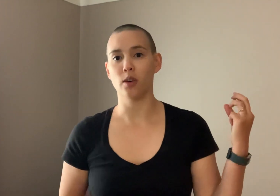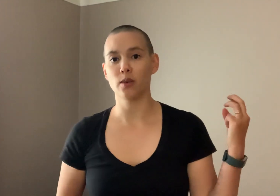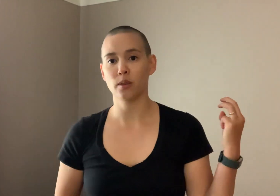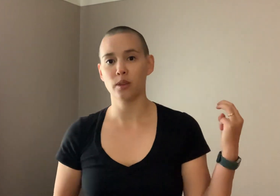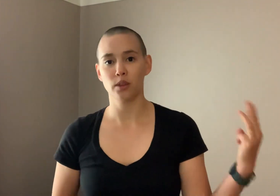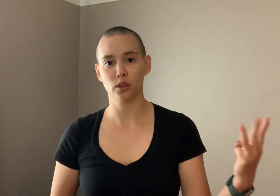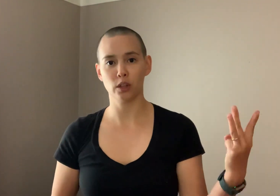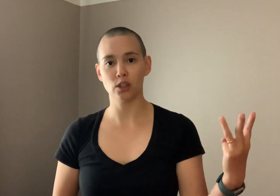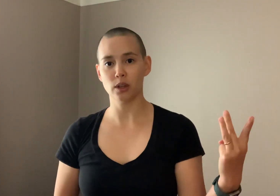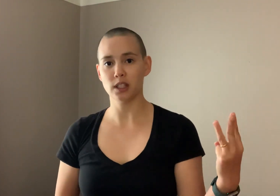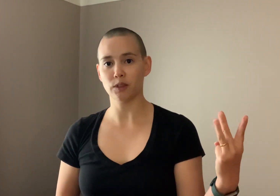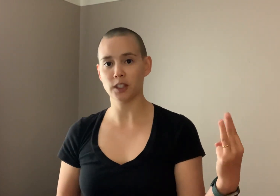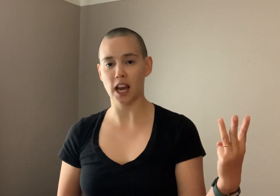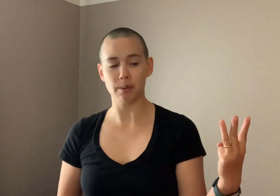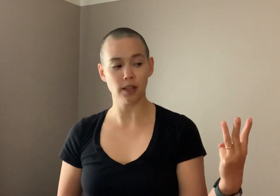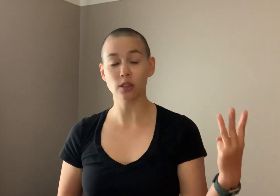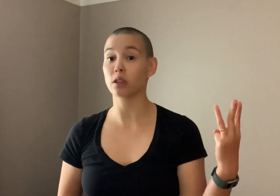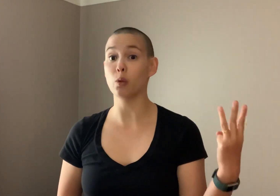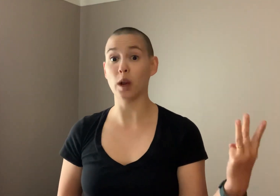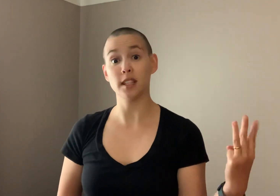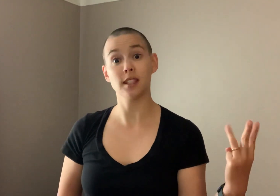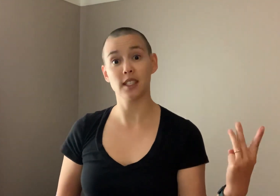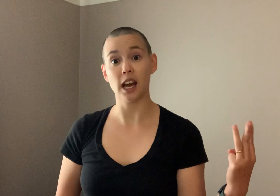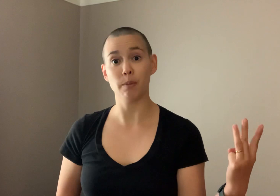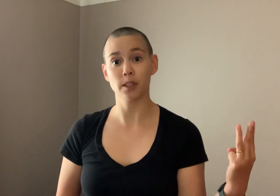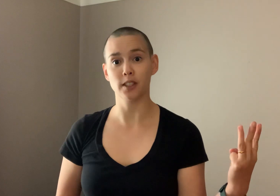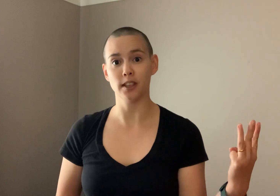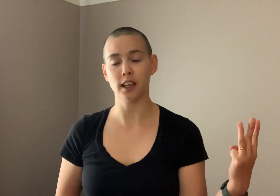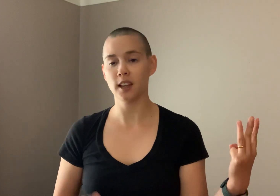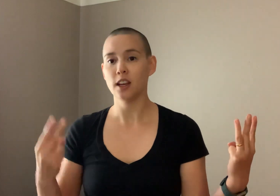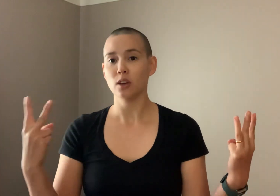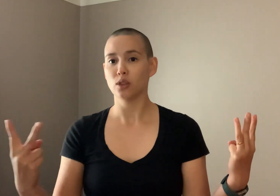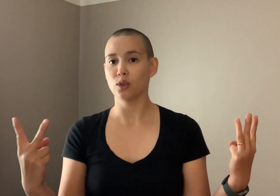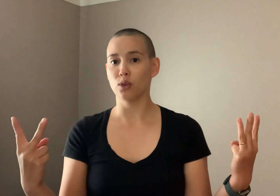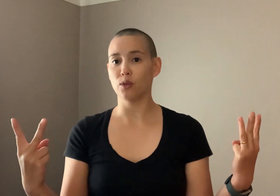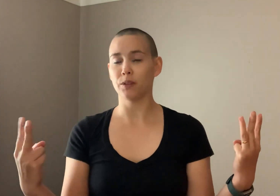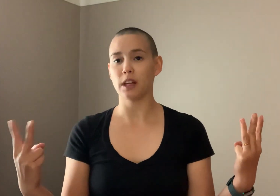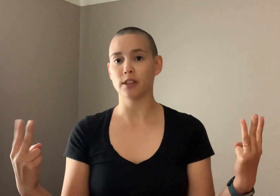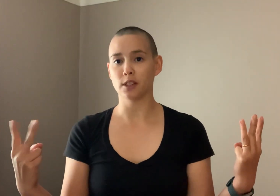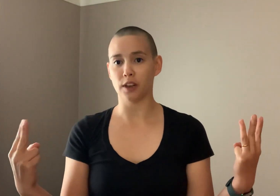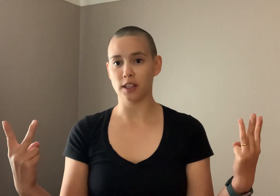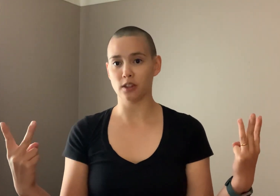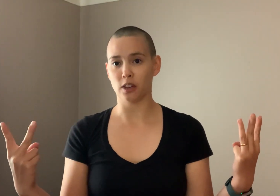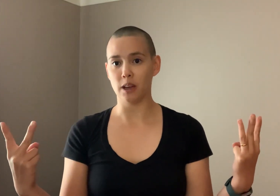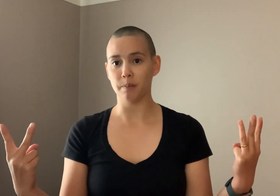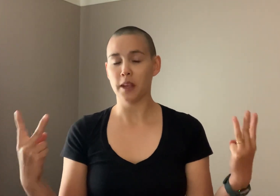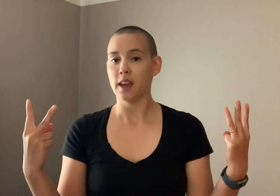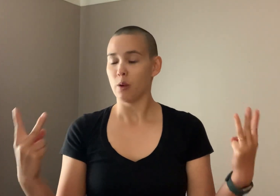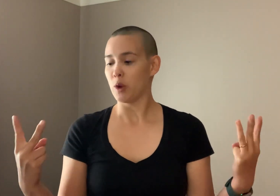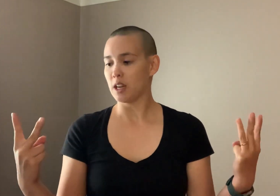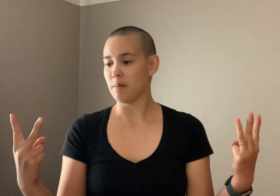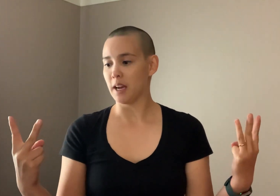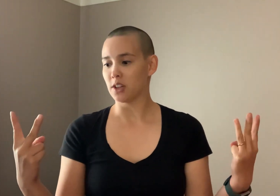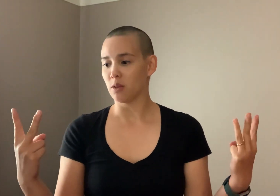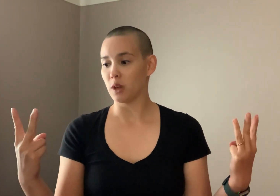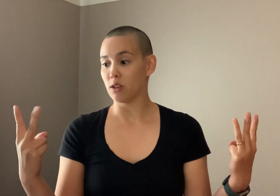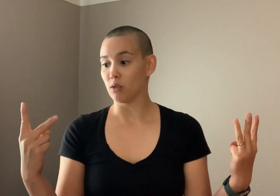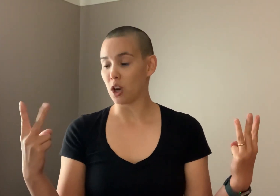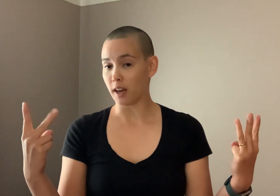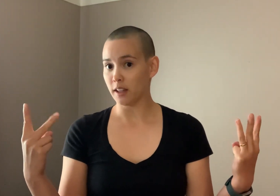three choices for toppings, three ways to top your sundae, two flavors of ice cream. We can imagine we could do chocolate